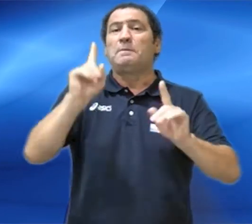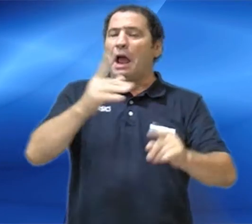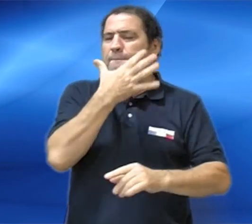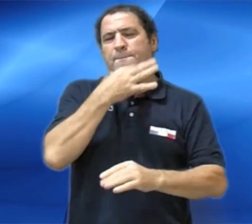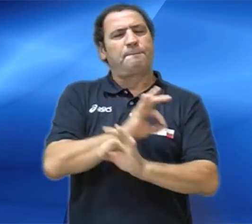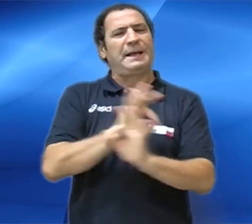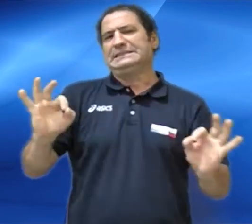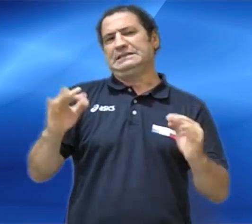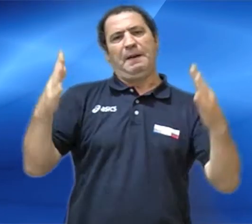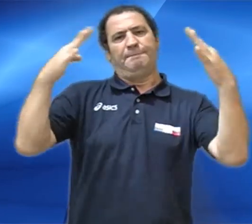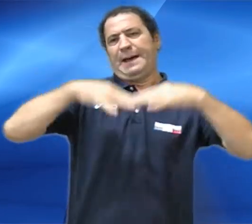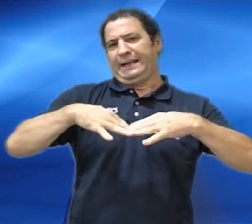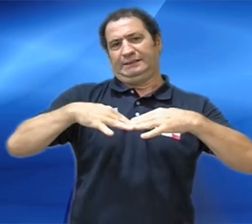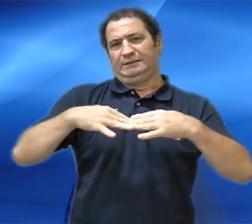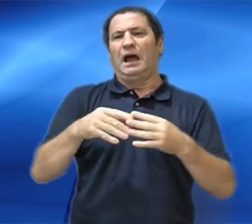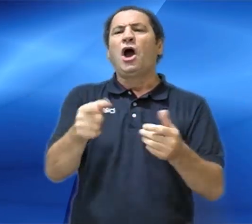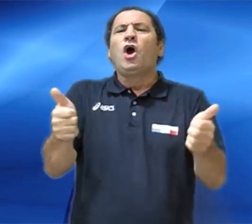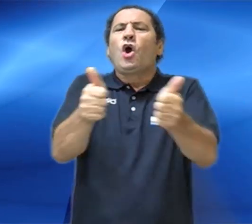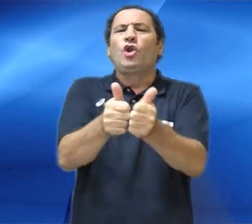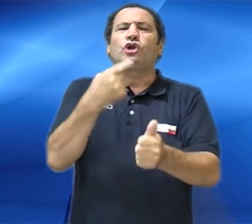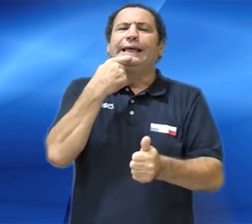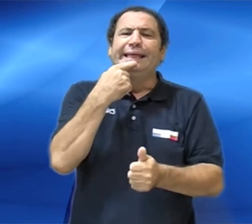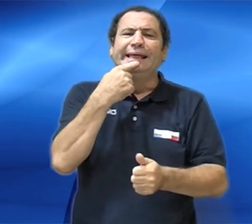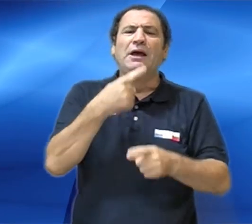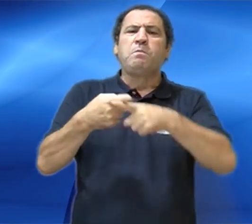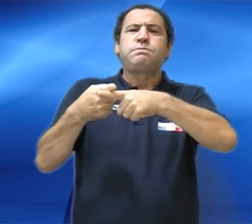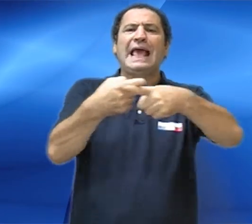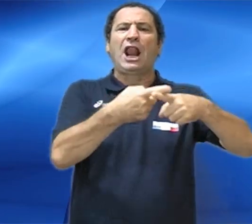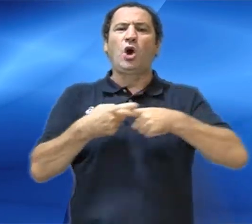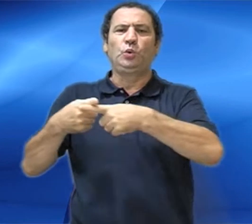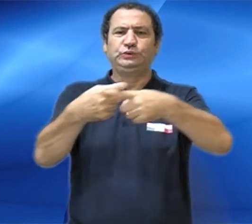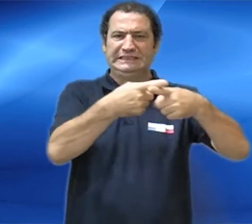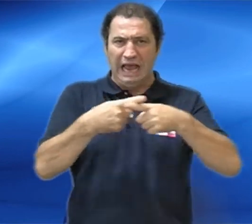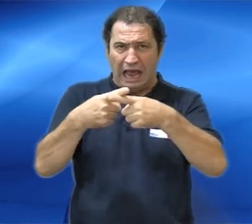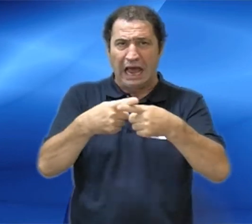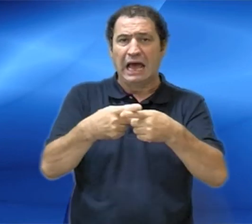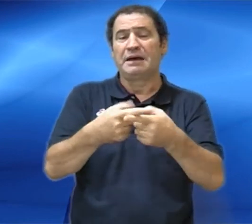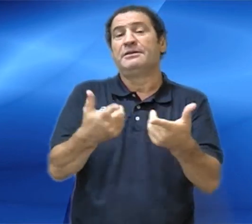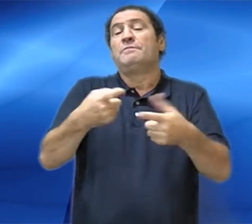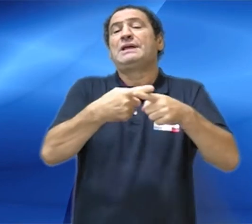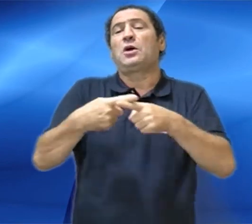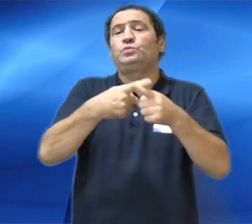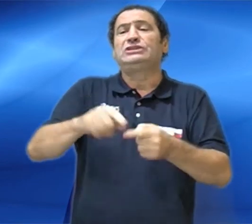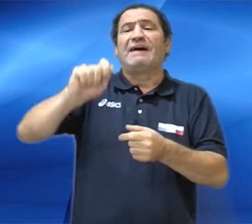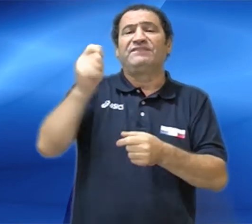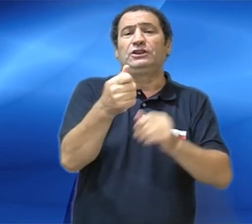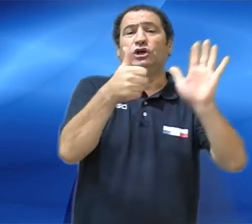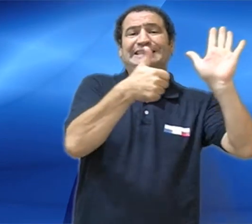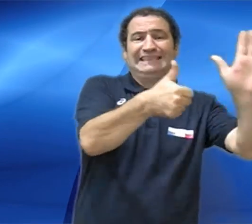For only the child, but the not the